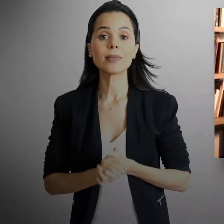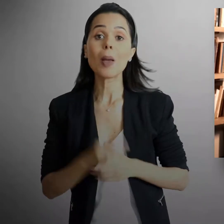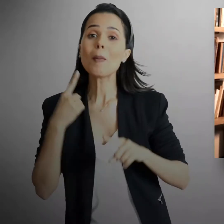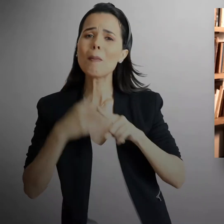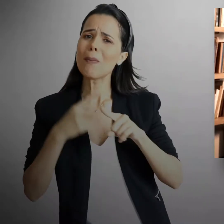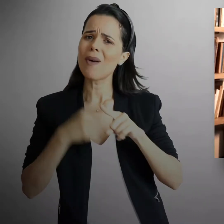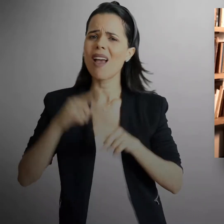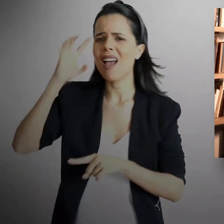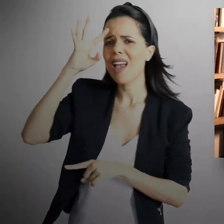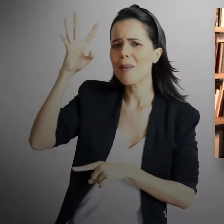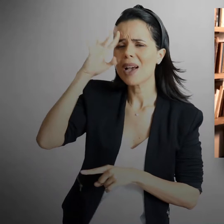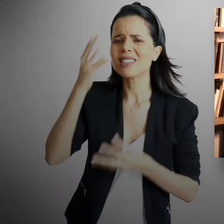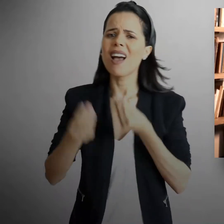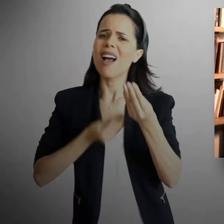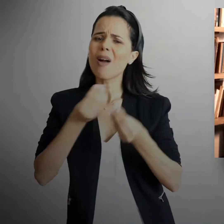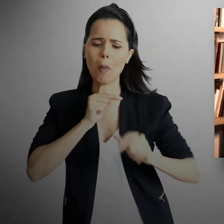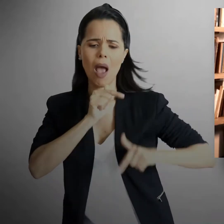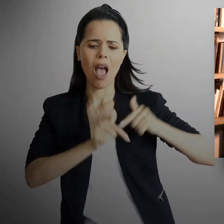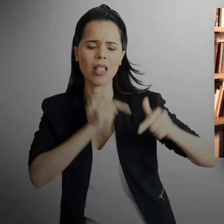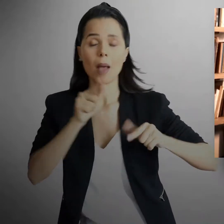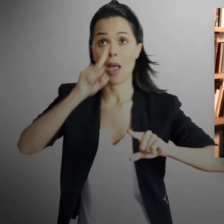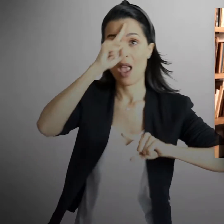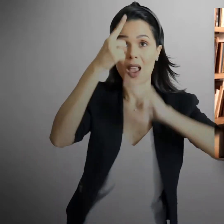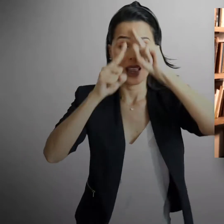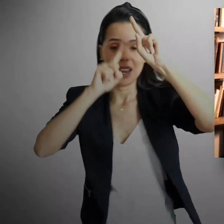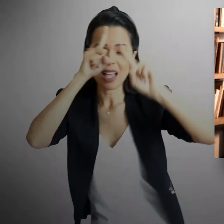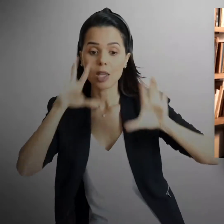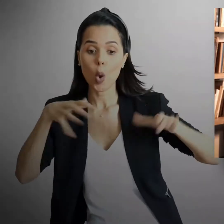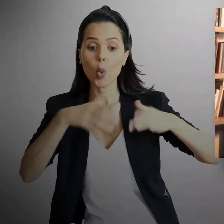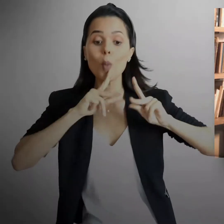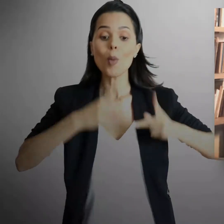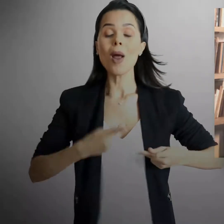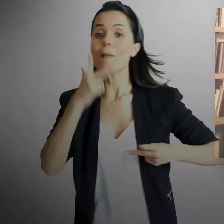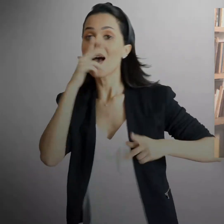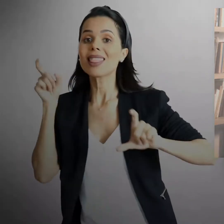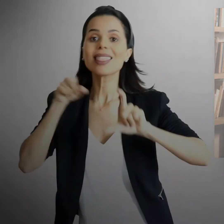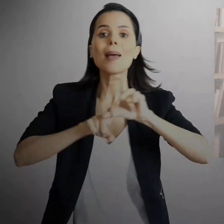activities without language, and that language does provide the mechanisms for them.